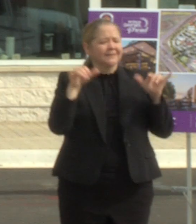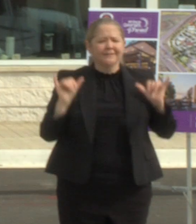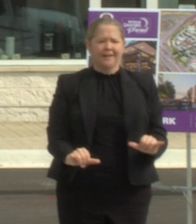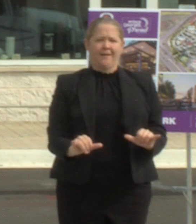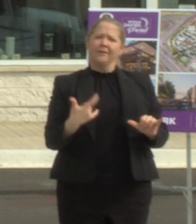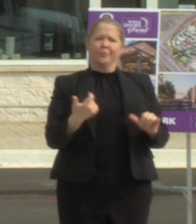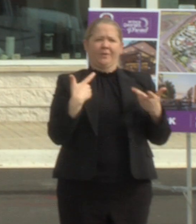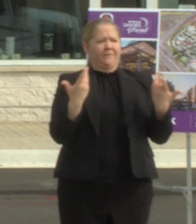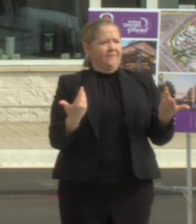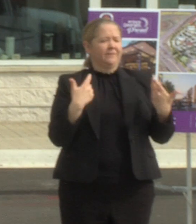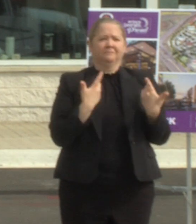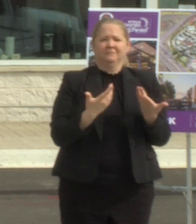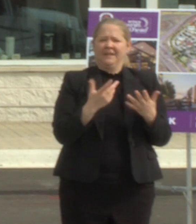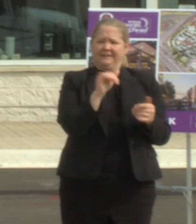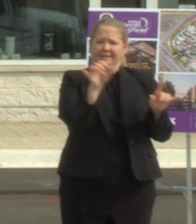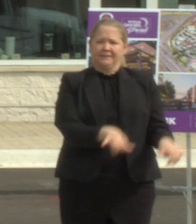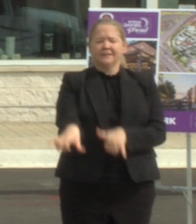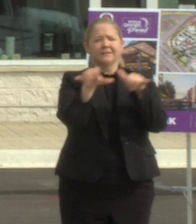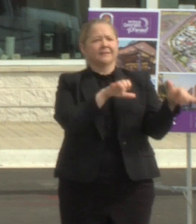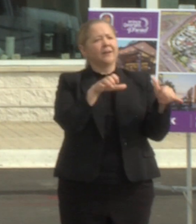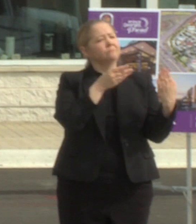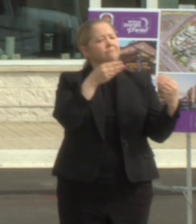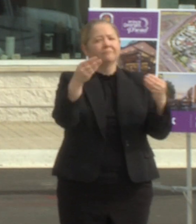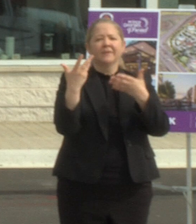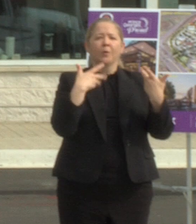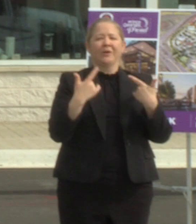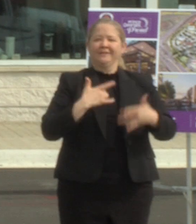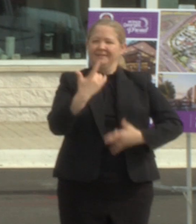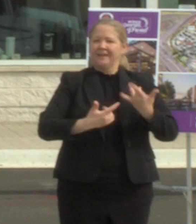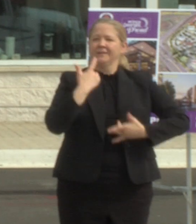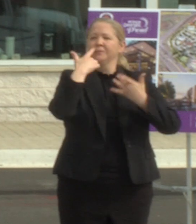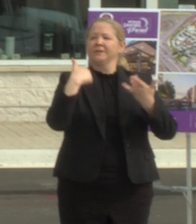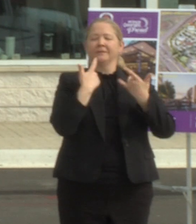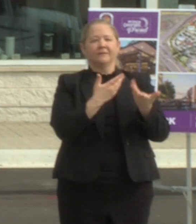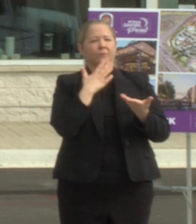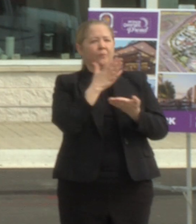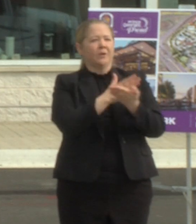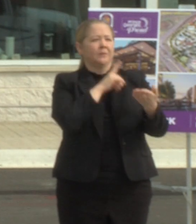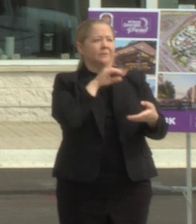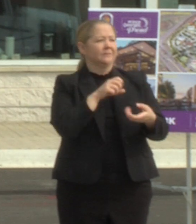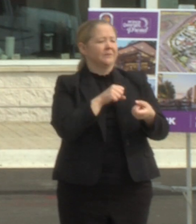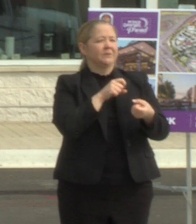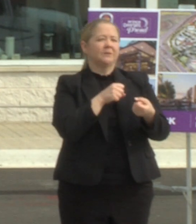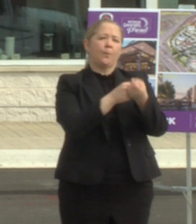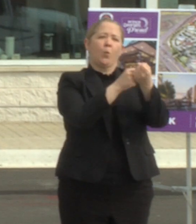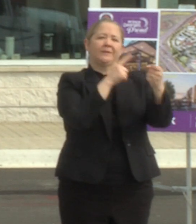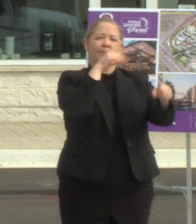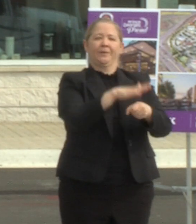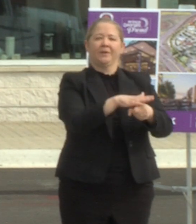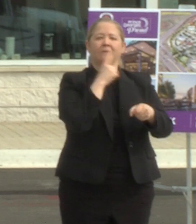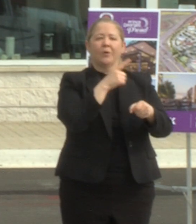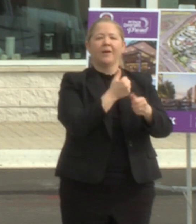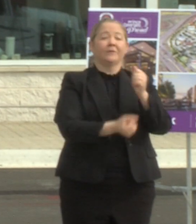and we're we're excited to be a part of this collaboration uh and we're a part uh to support the commitment that is has been put forward uh for